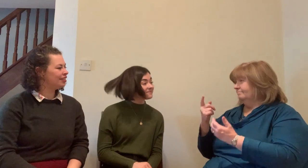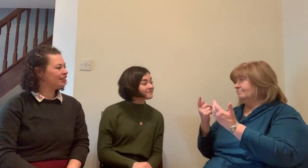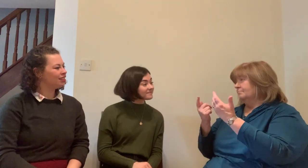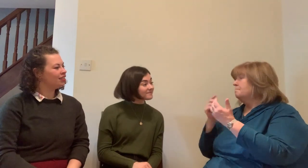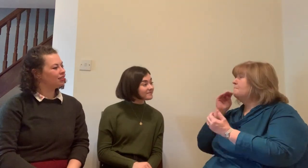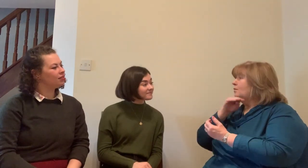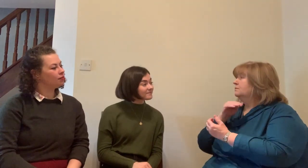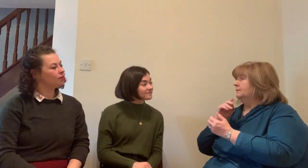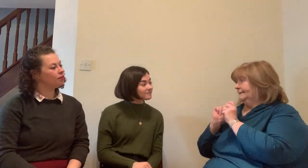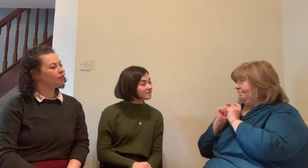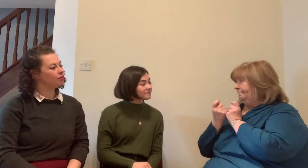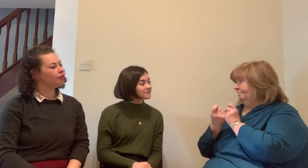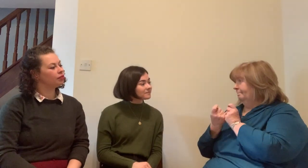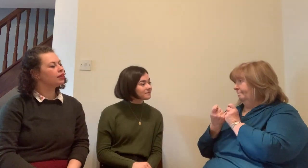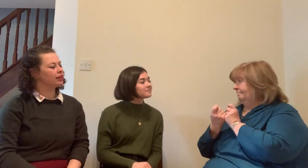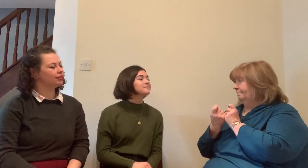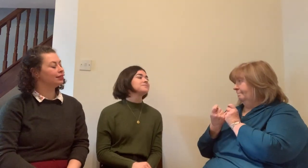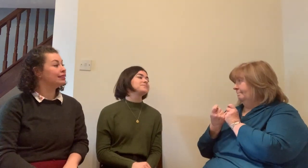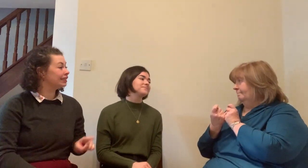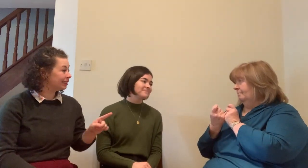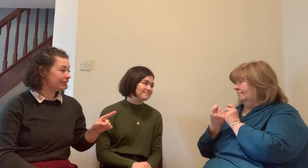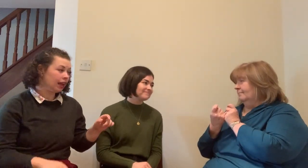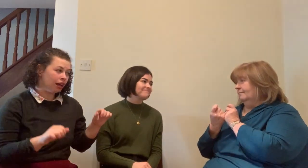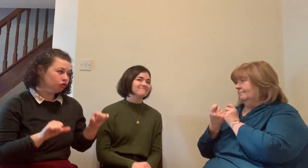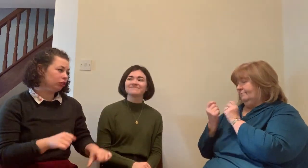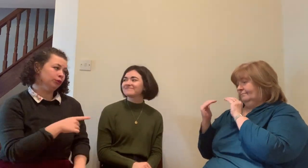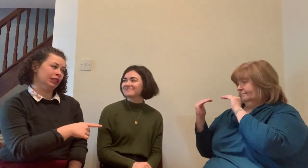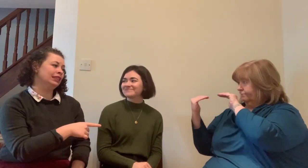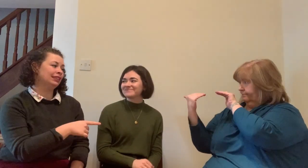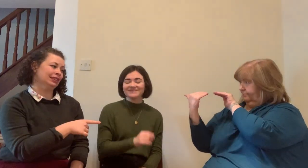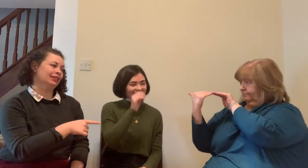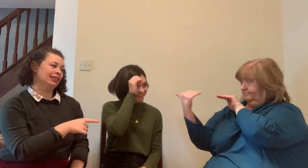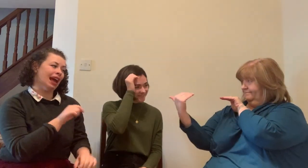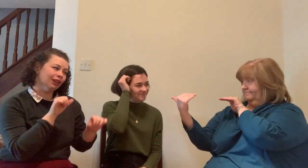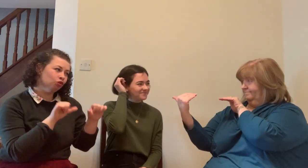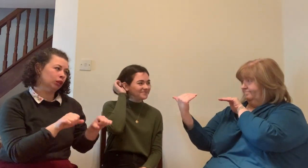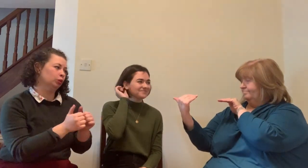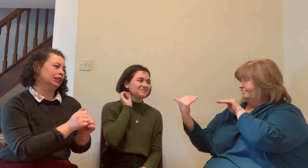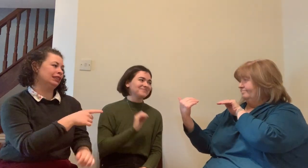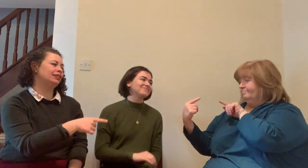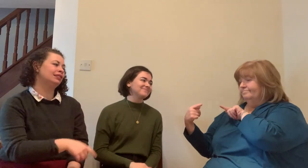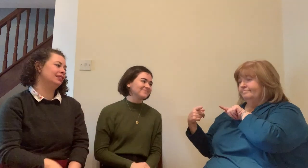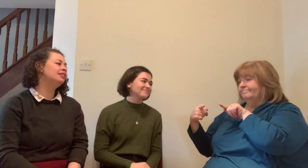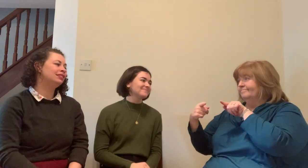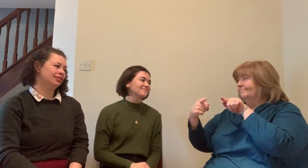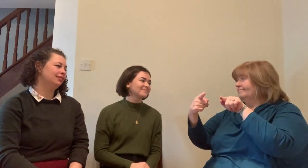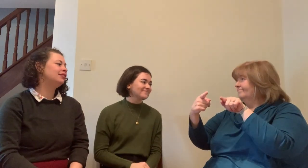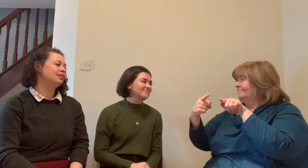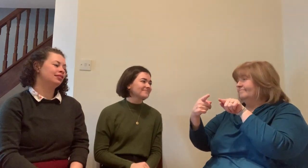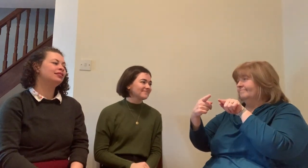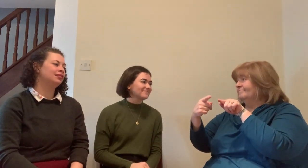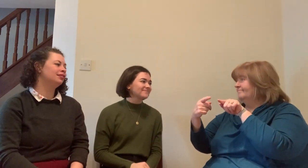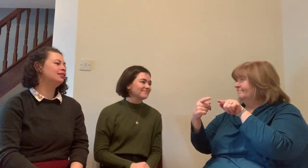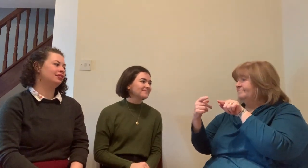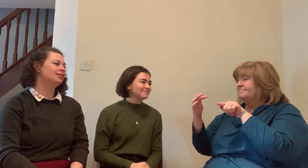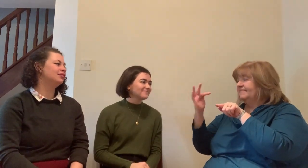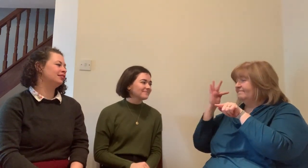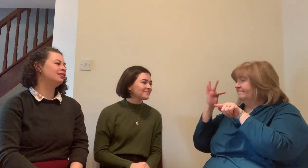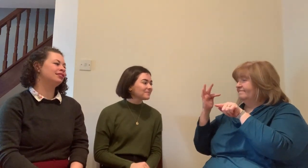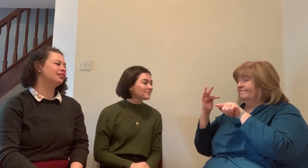are gifted in that sense straight away you have an affinity with that person your aim is to ensure